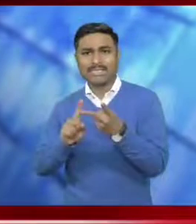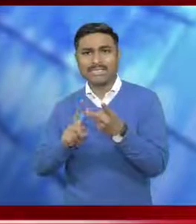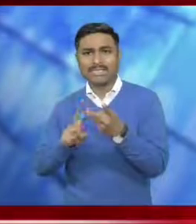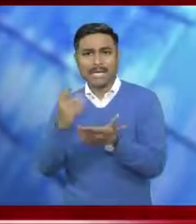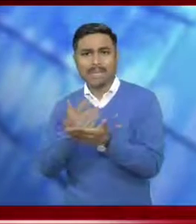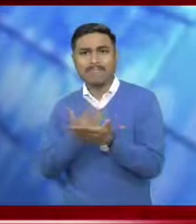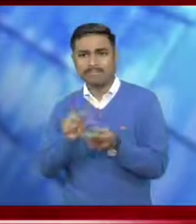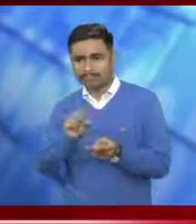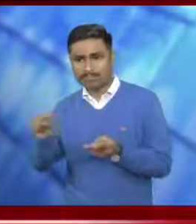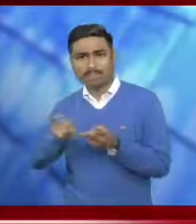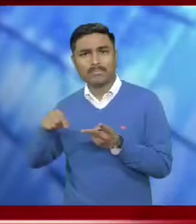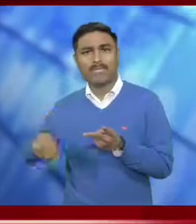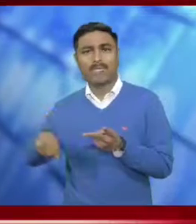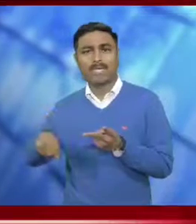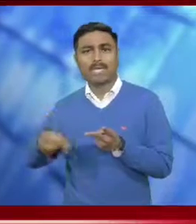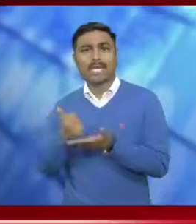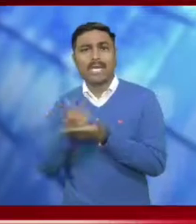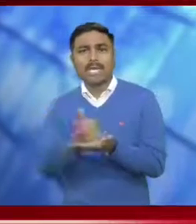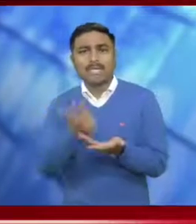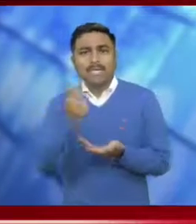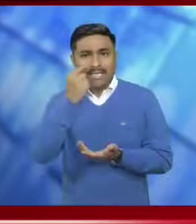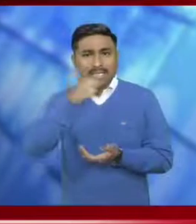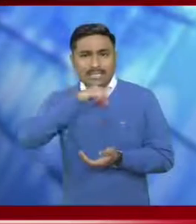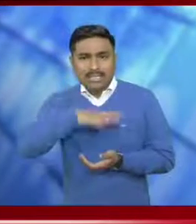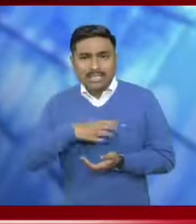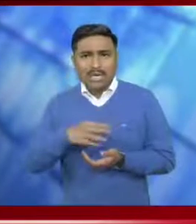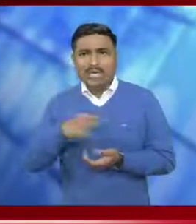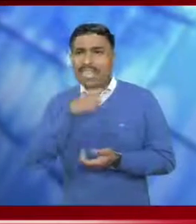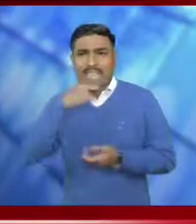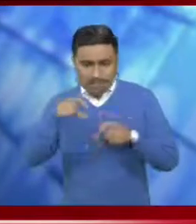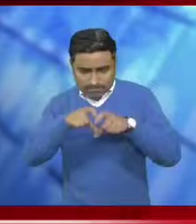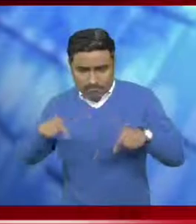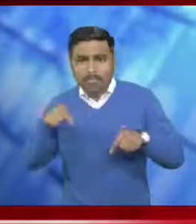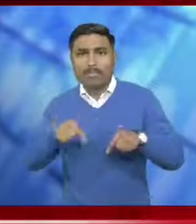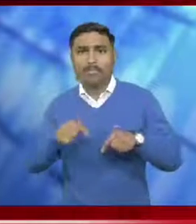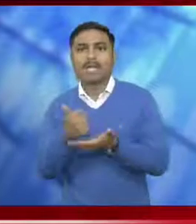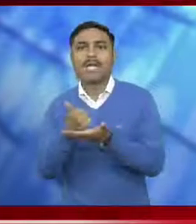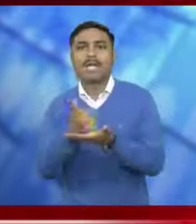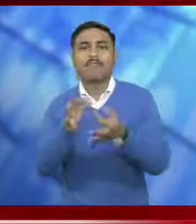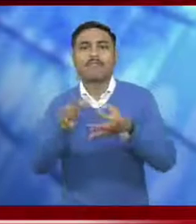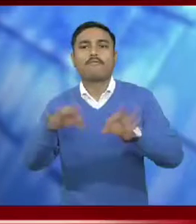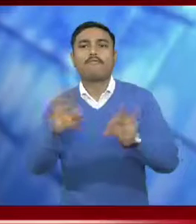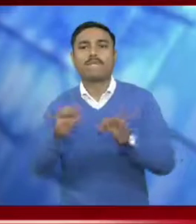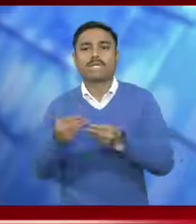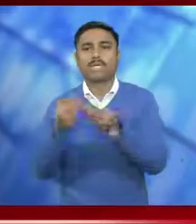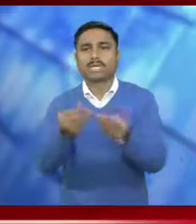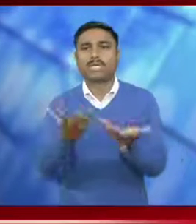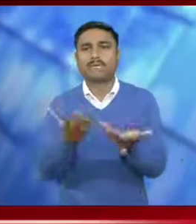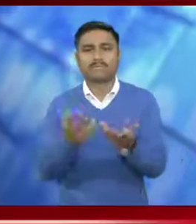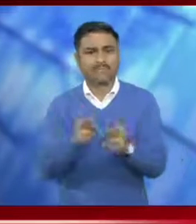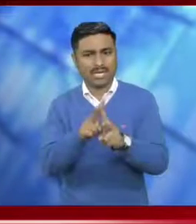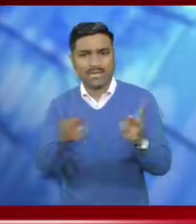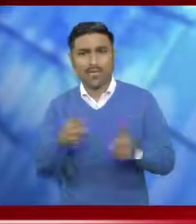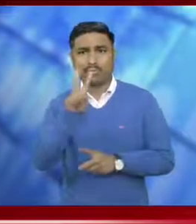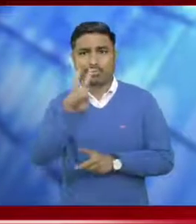The Bahini Scheme aims to provide 100% access to free and safe sanitary paths. Under the Bahini